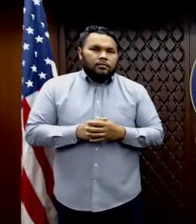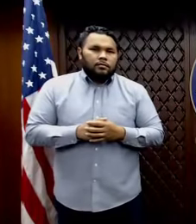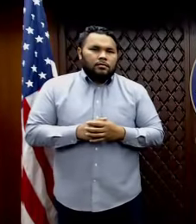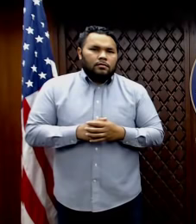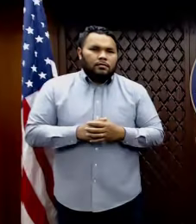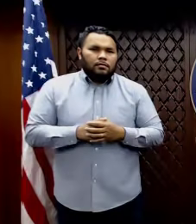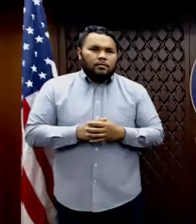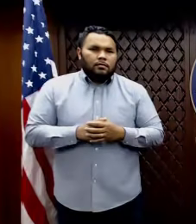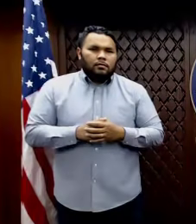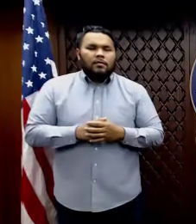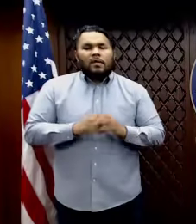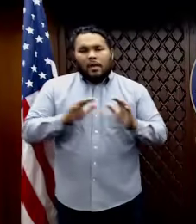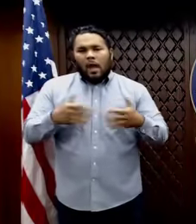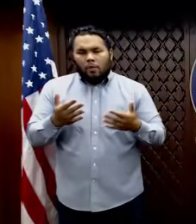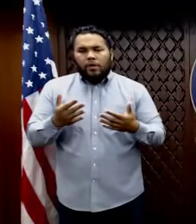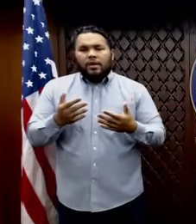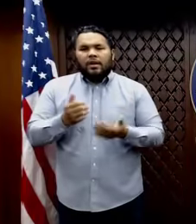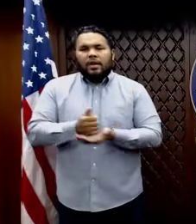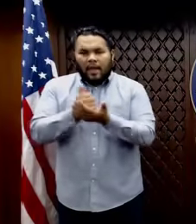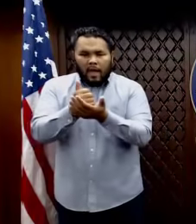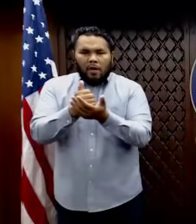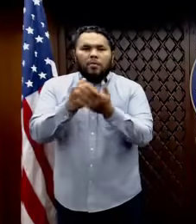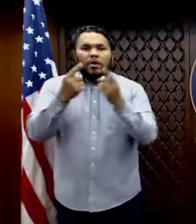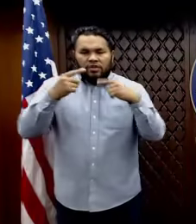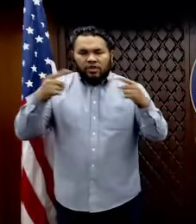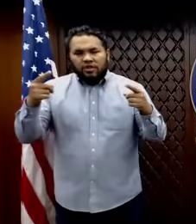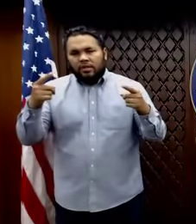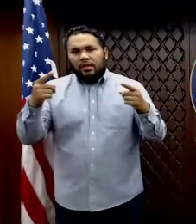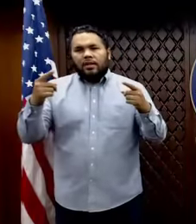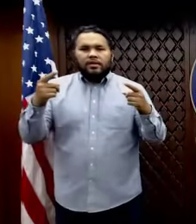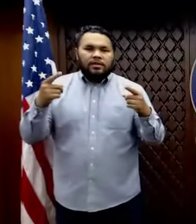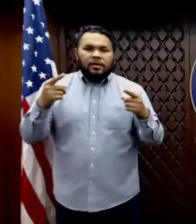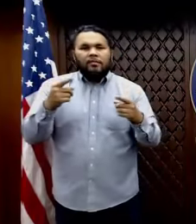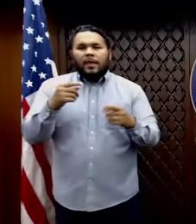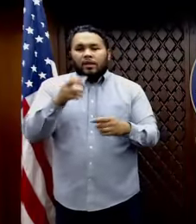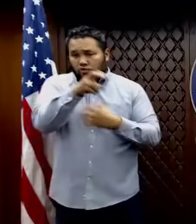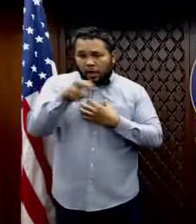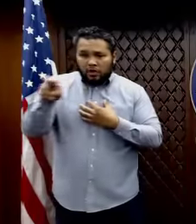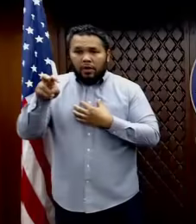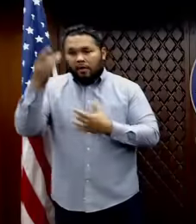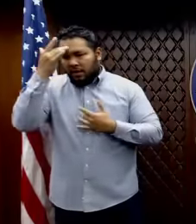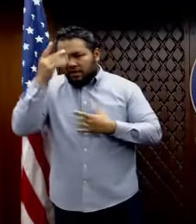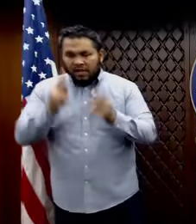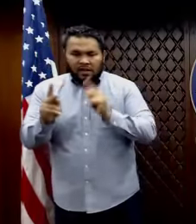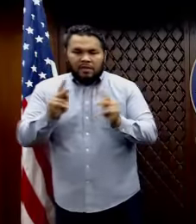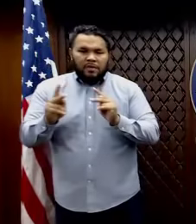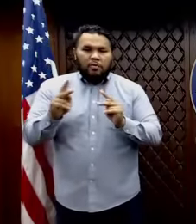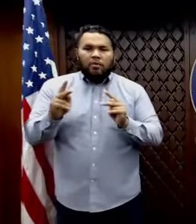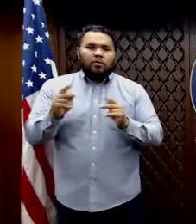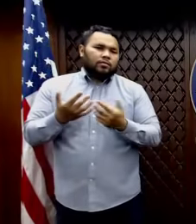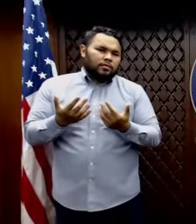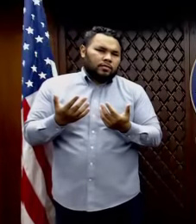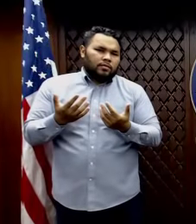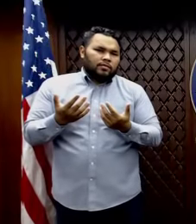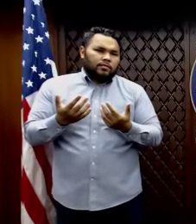Guam to Tumon does not pose a threat to them? So the biggest reassurance that I can give you is